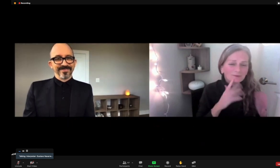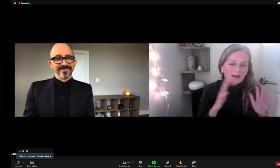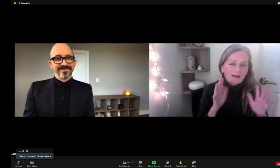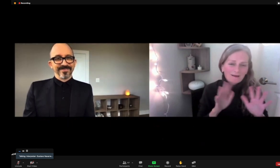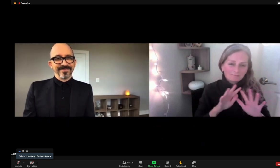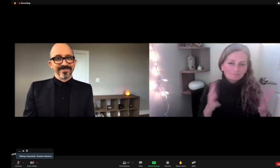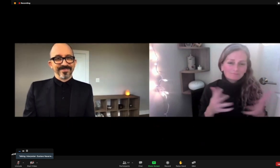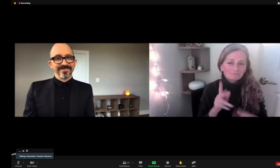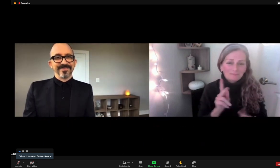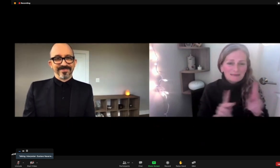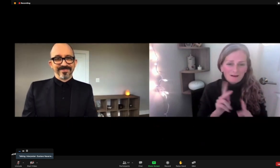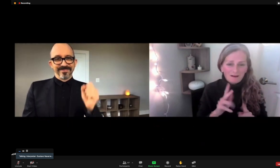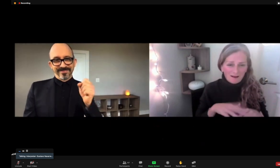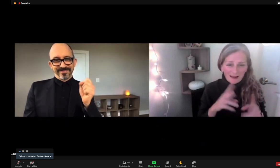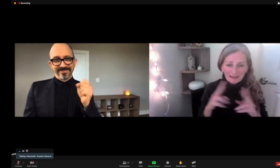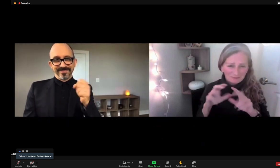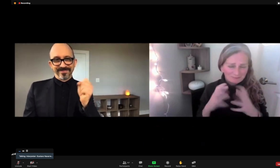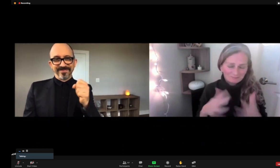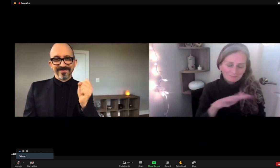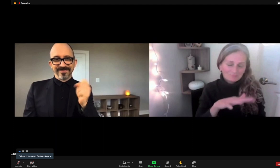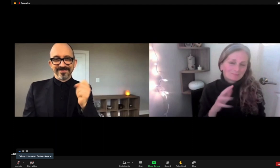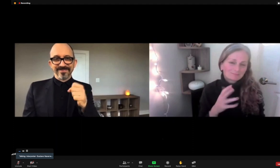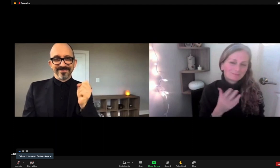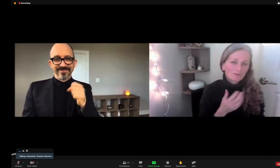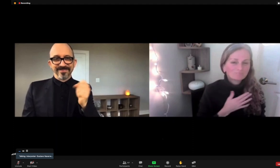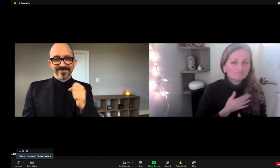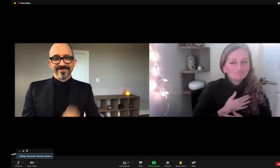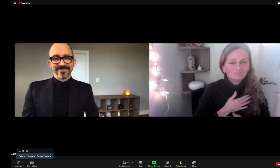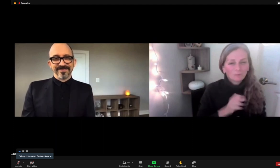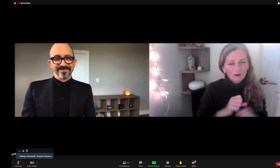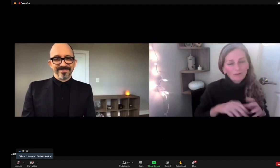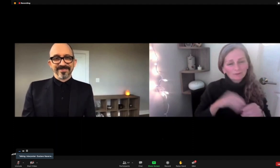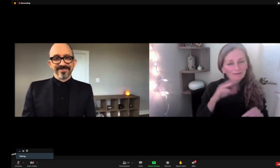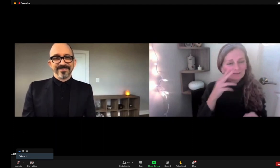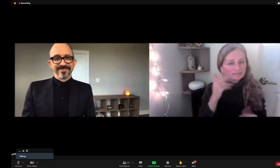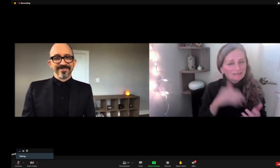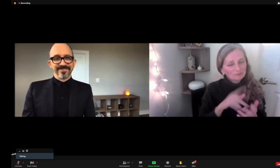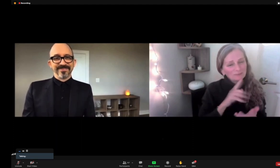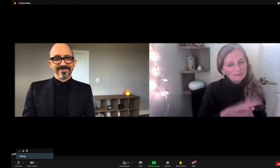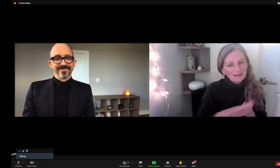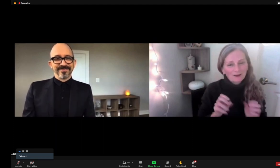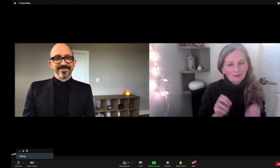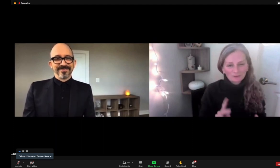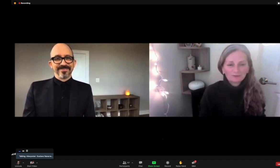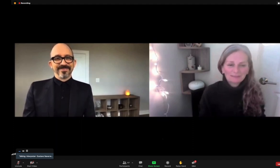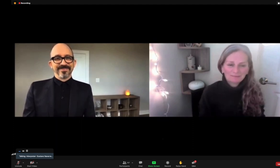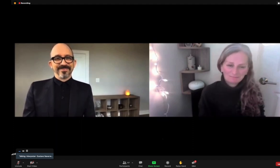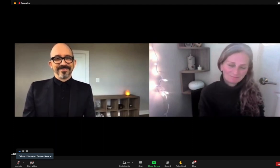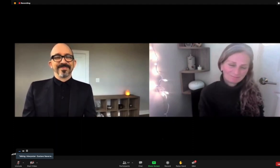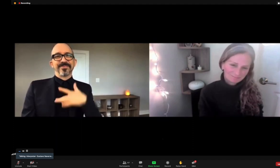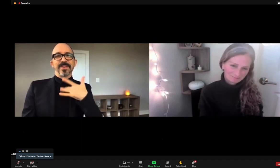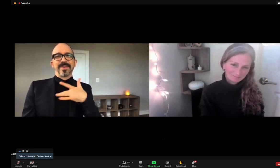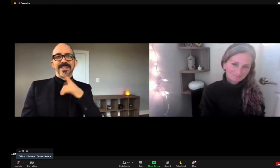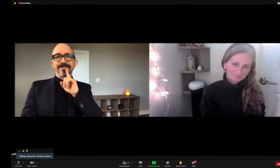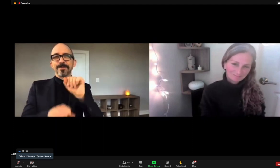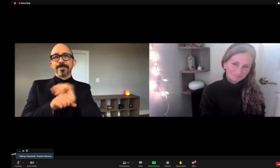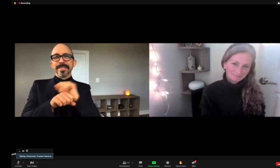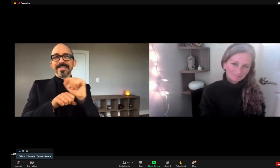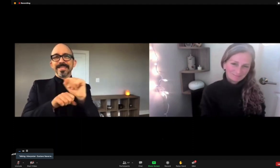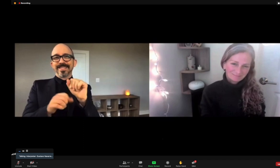absolutely incredible. I got an incredible group of people. And, again, the experience of having the opportunity to work outside of the Claire